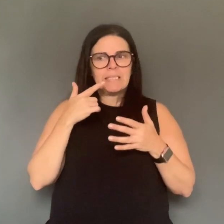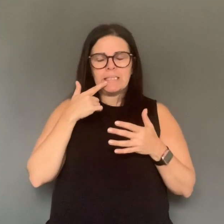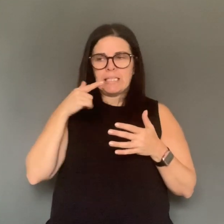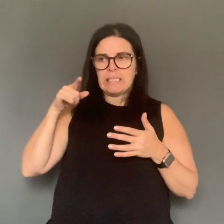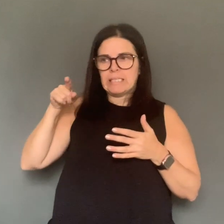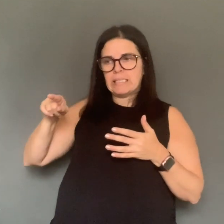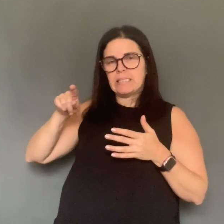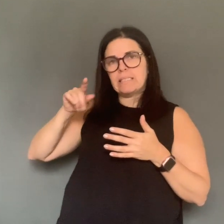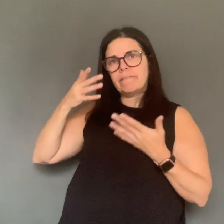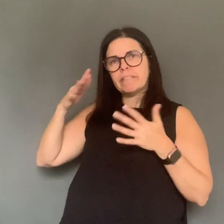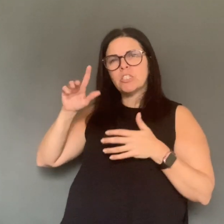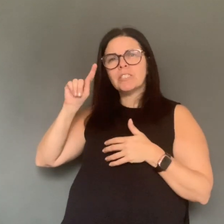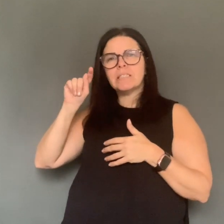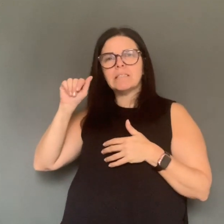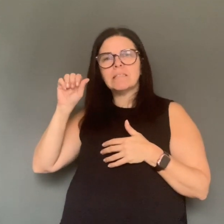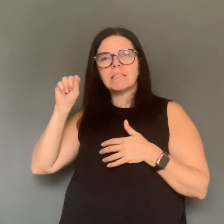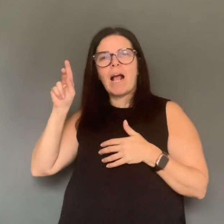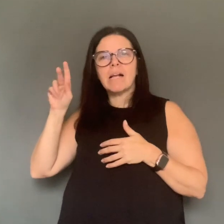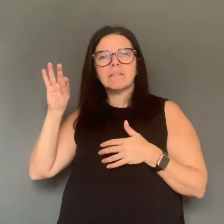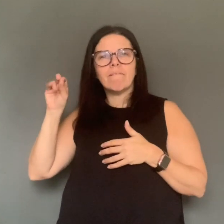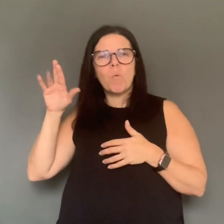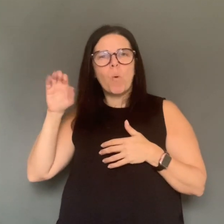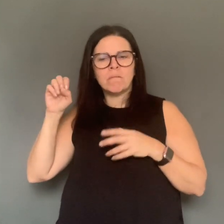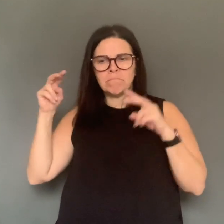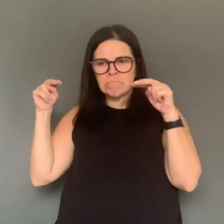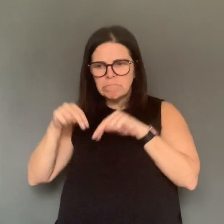put out there by a different epidemiologist,